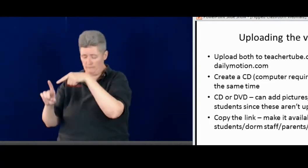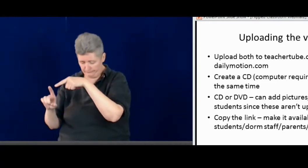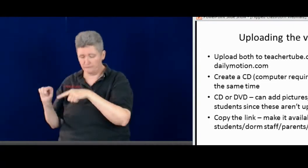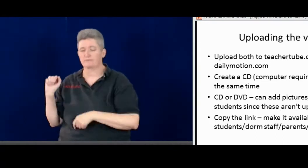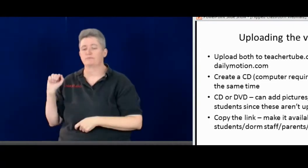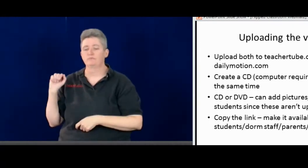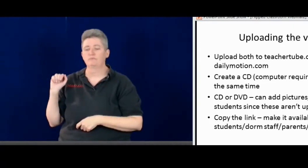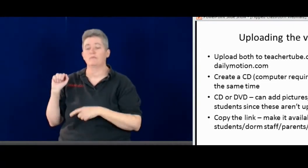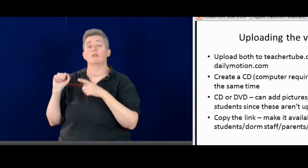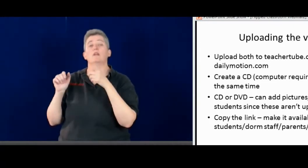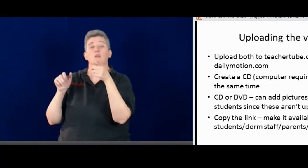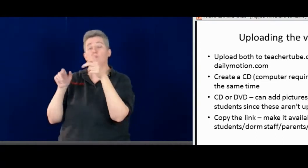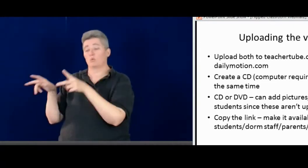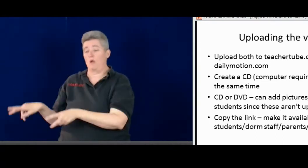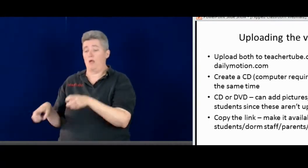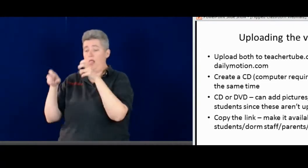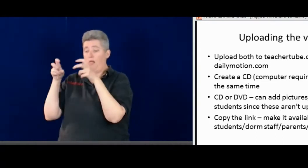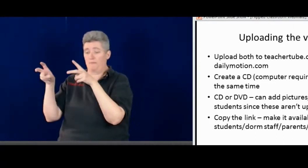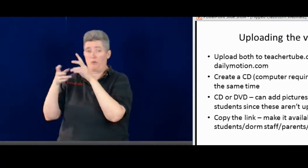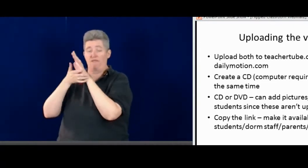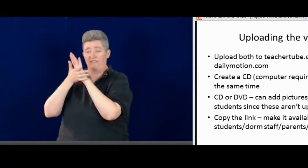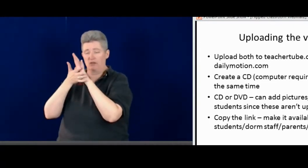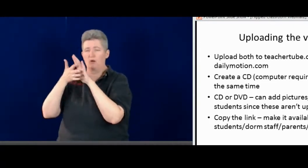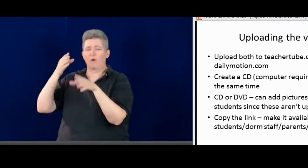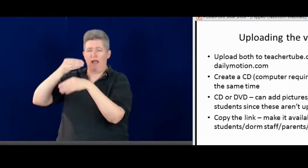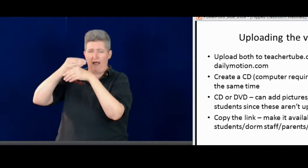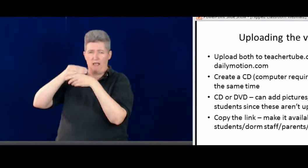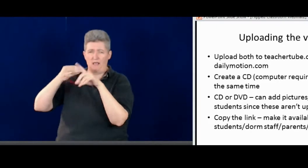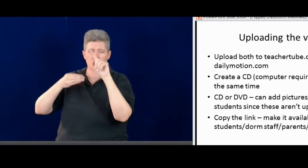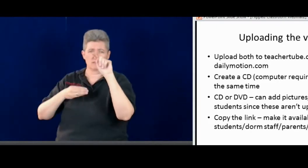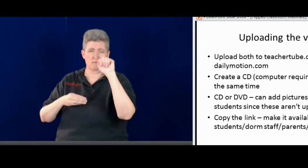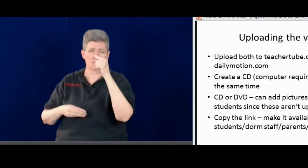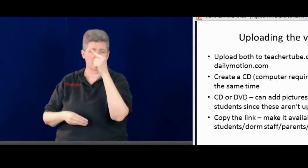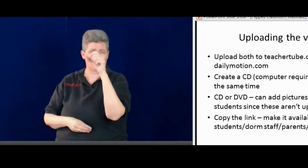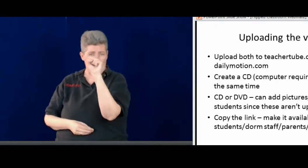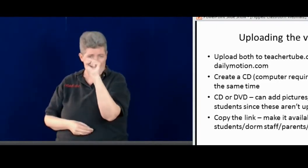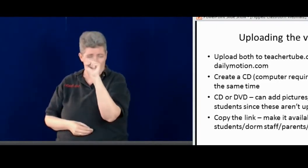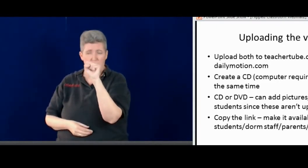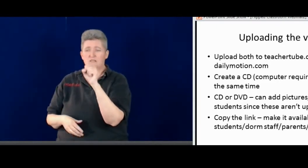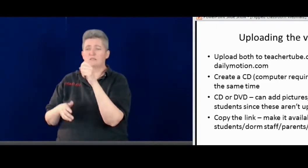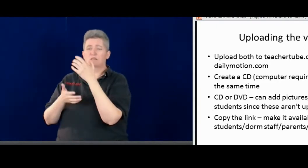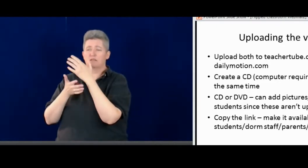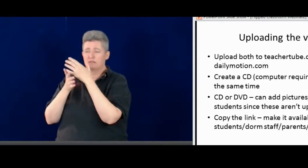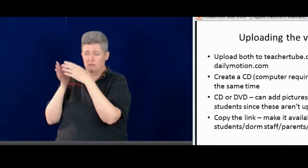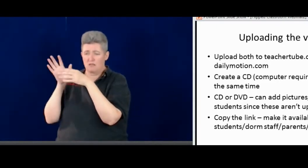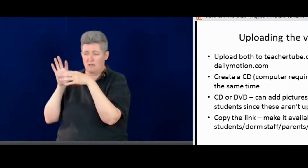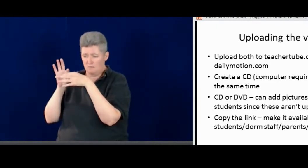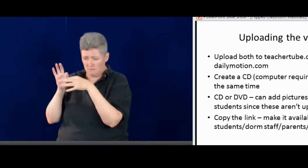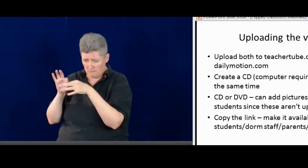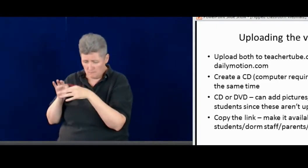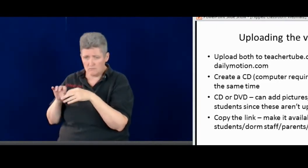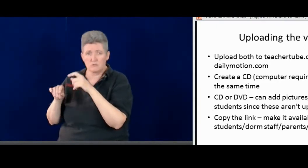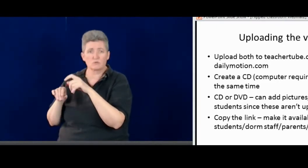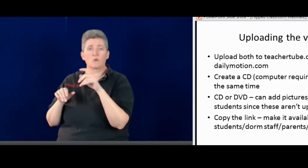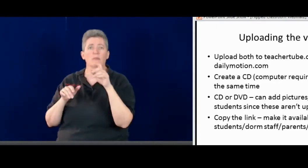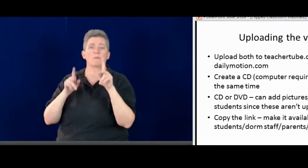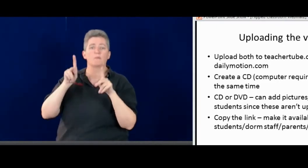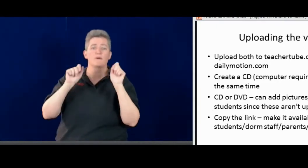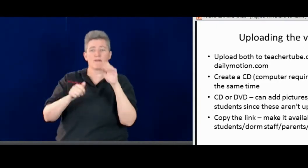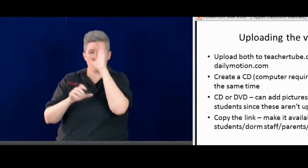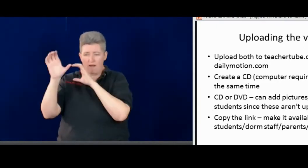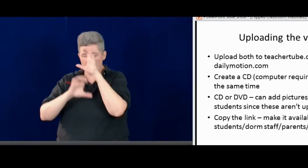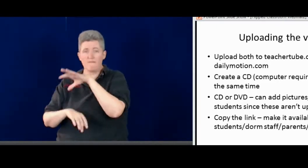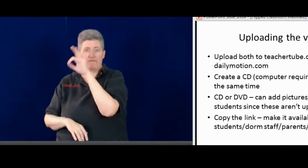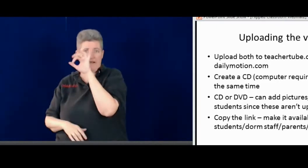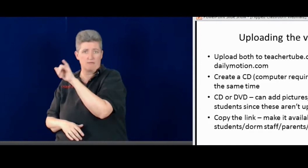Because it's all focused on educational things. So you can upload the video. You can add some tags to that. Some